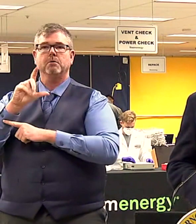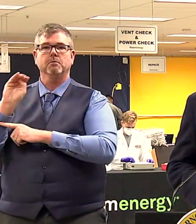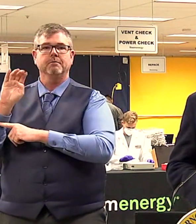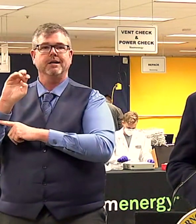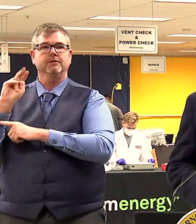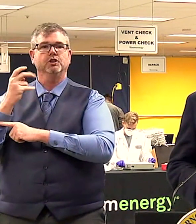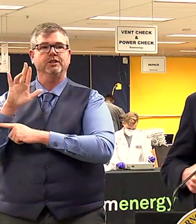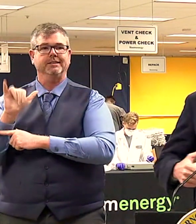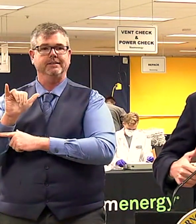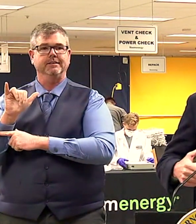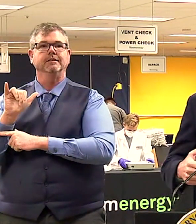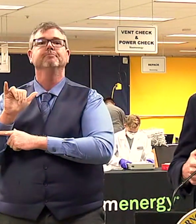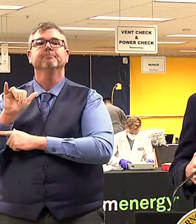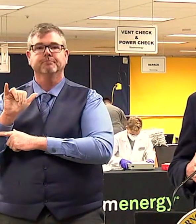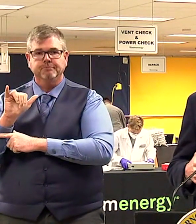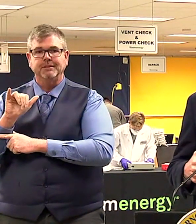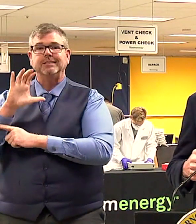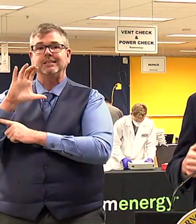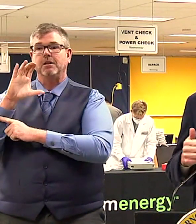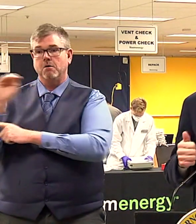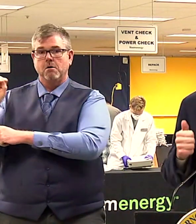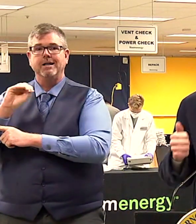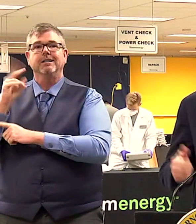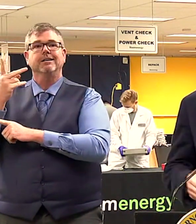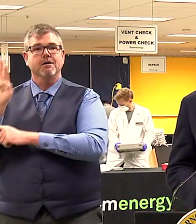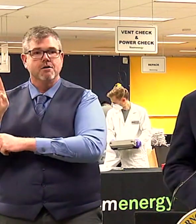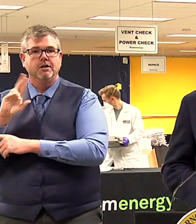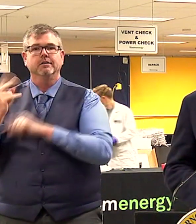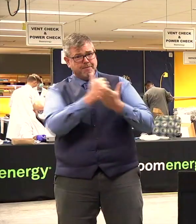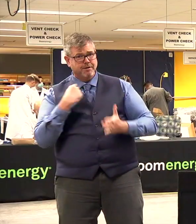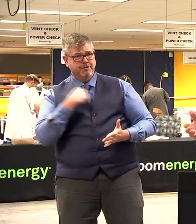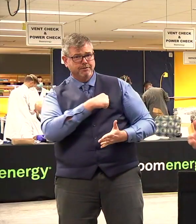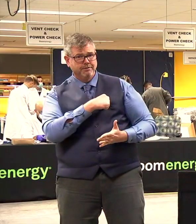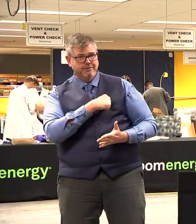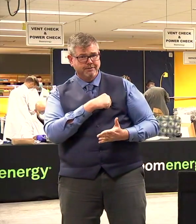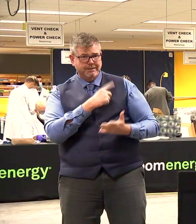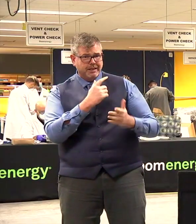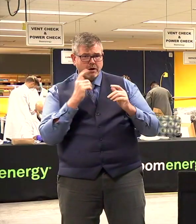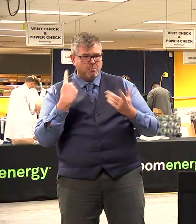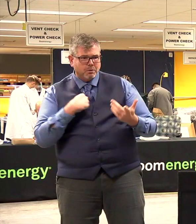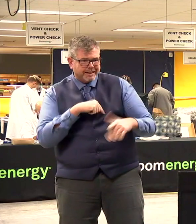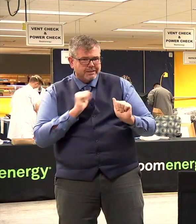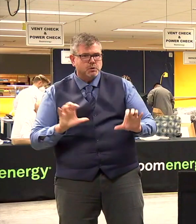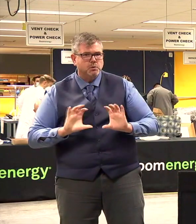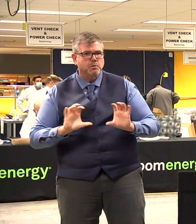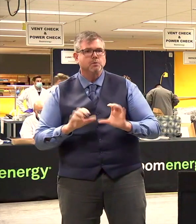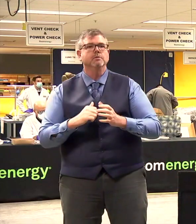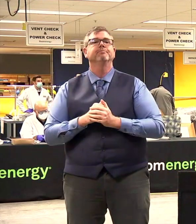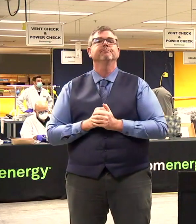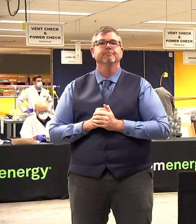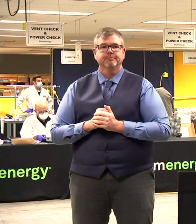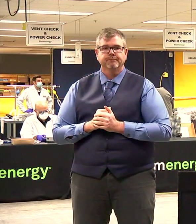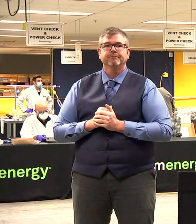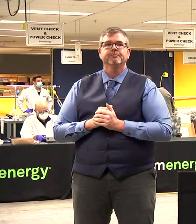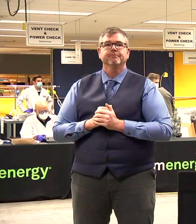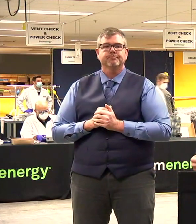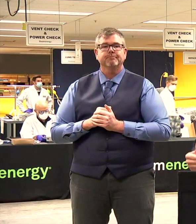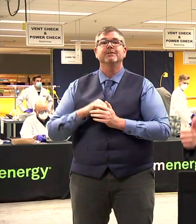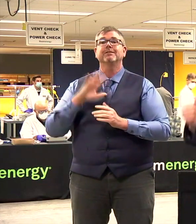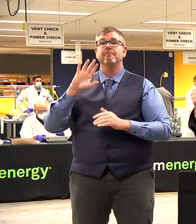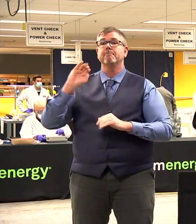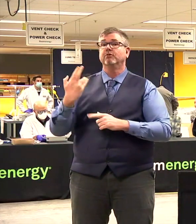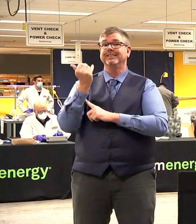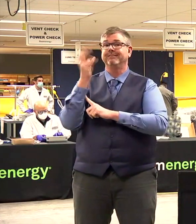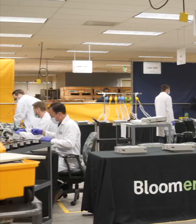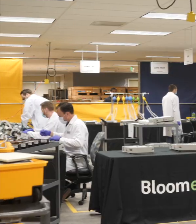COO here, and said, what can you do to help us in this crisis? March 17th, St. Patrick's Day, that we made those first calls.